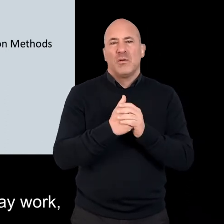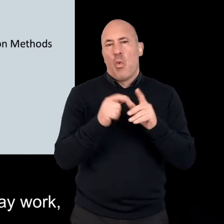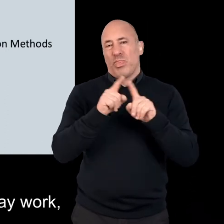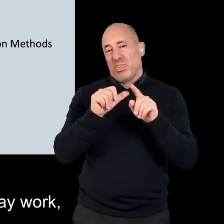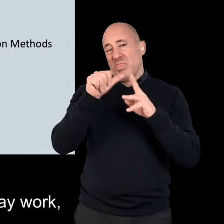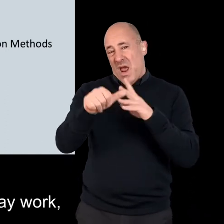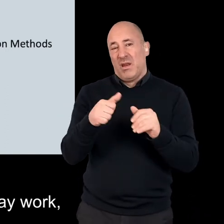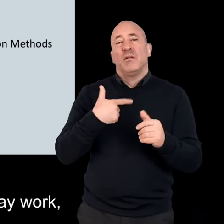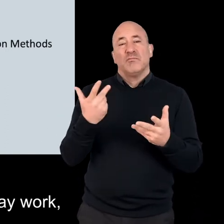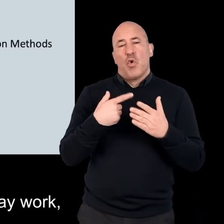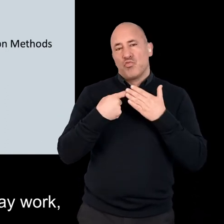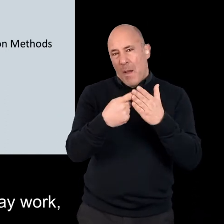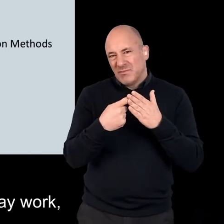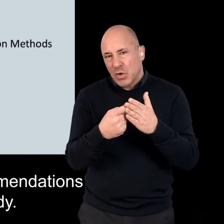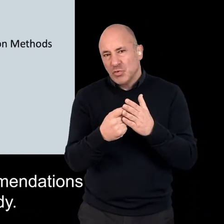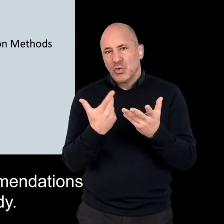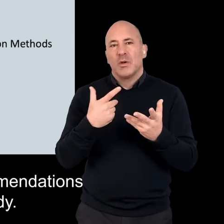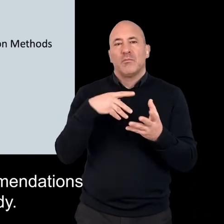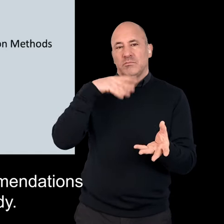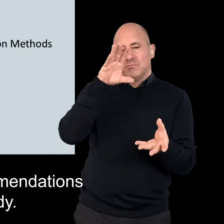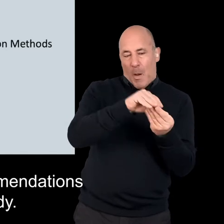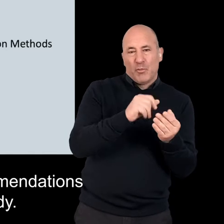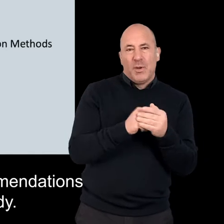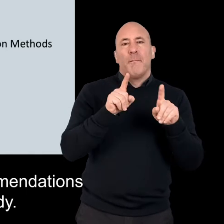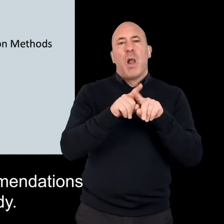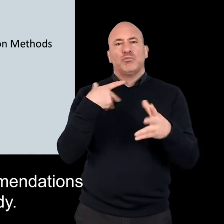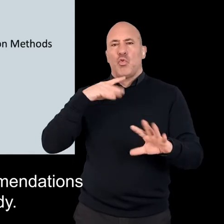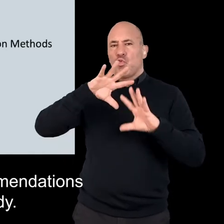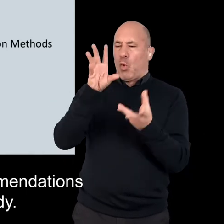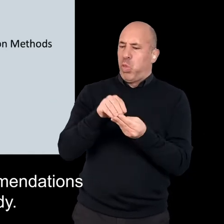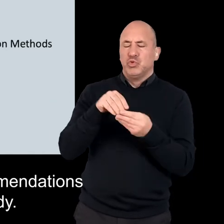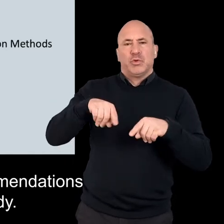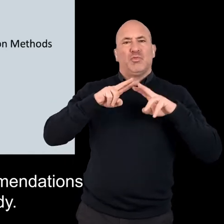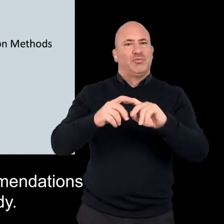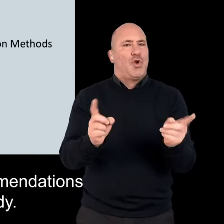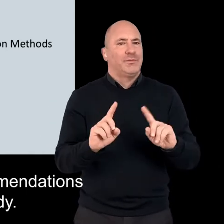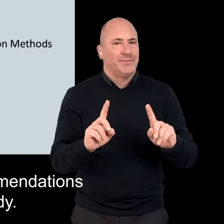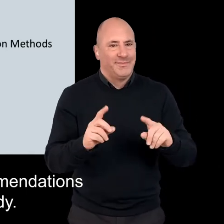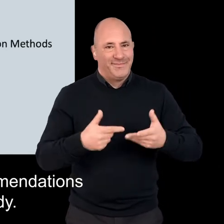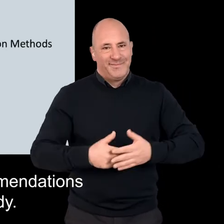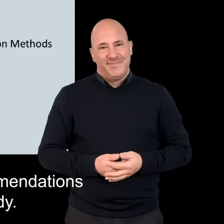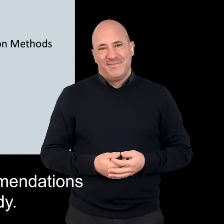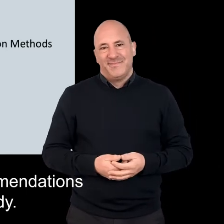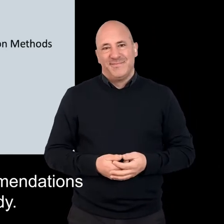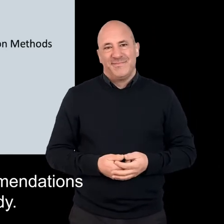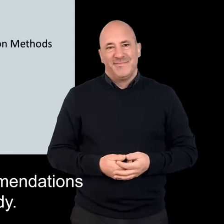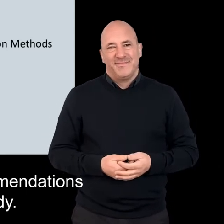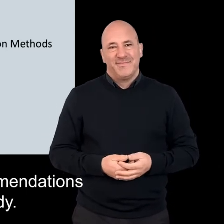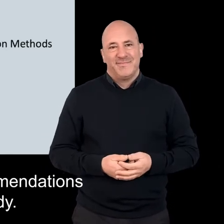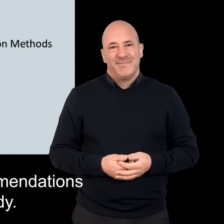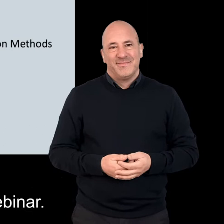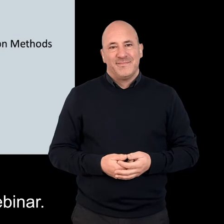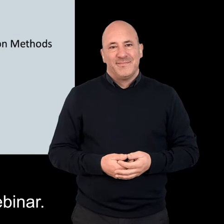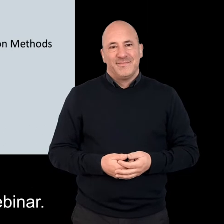workers' day-to-day work, and give you a summary of the recommendations and conclusions from this